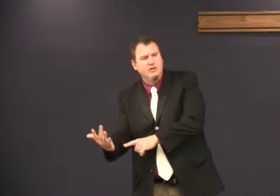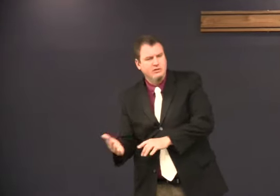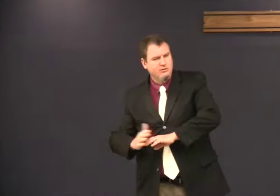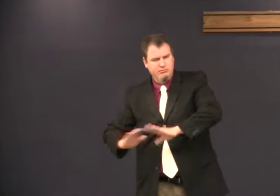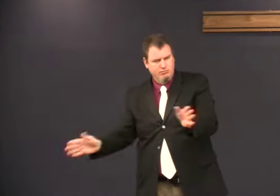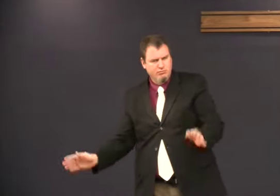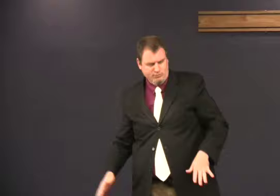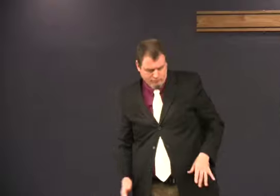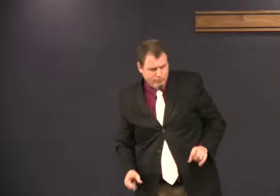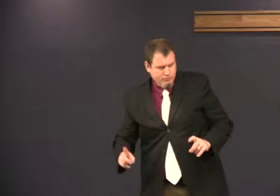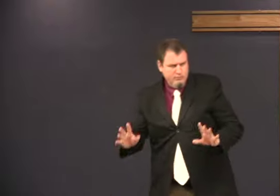Just burn.